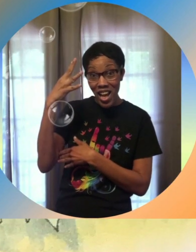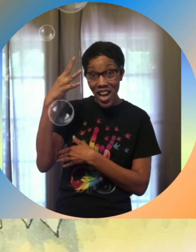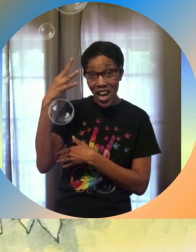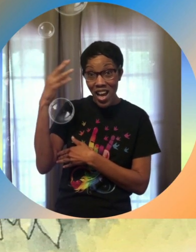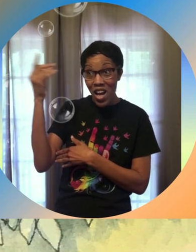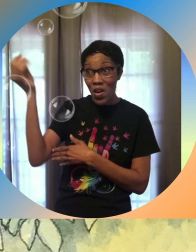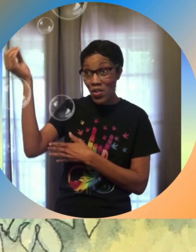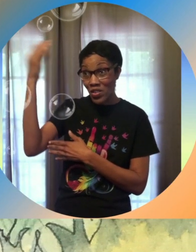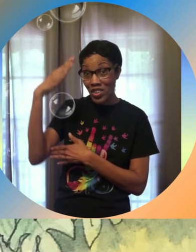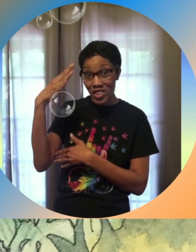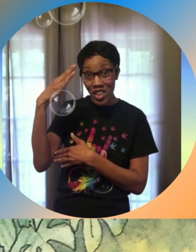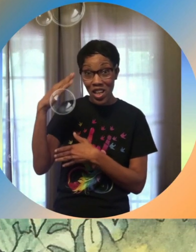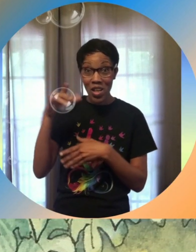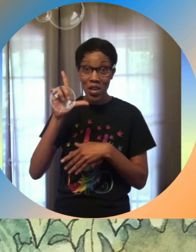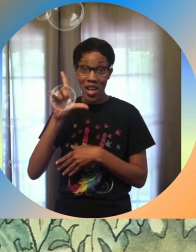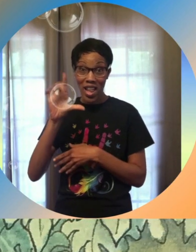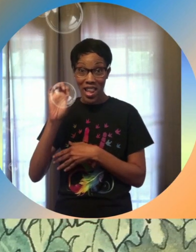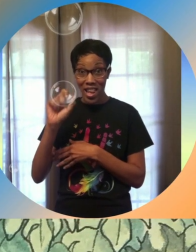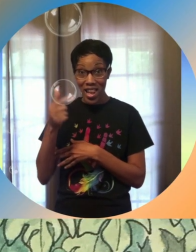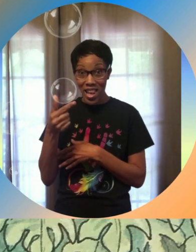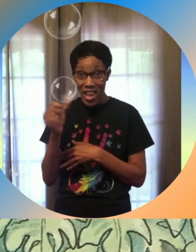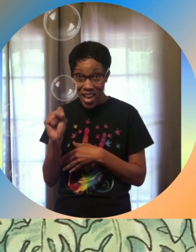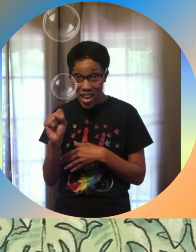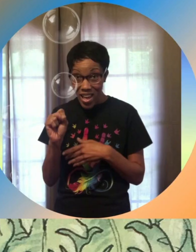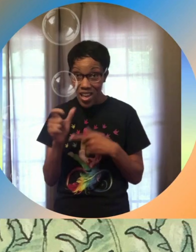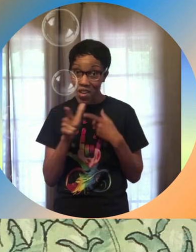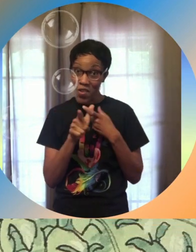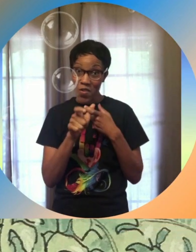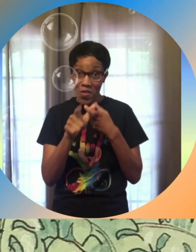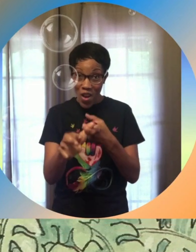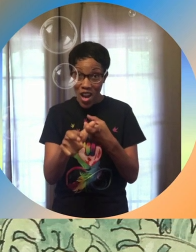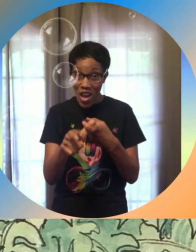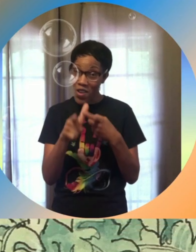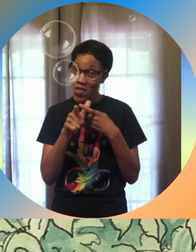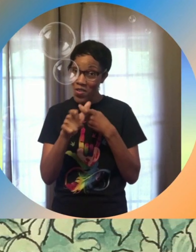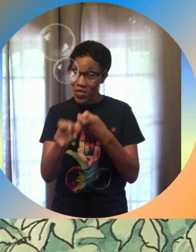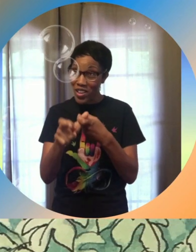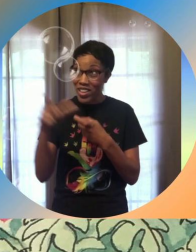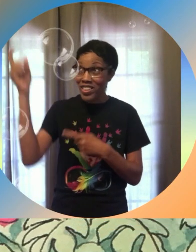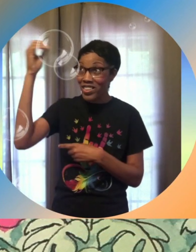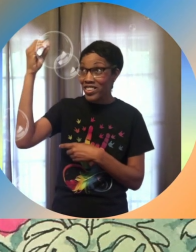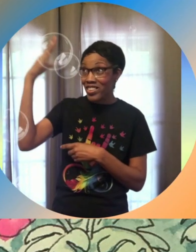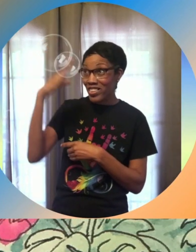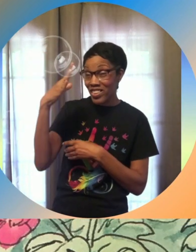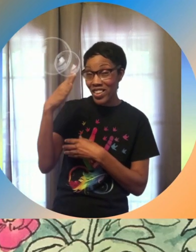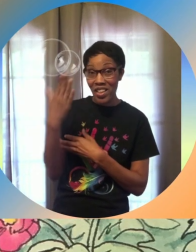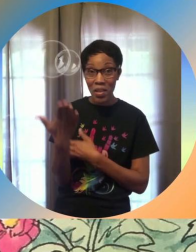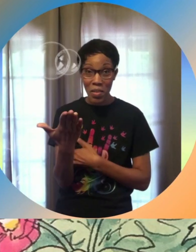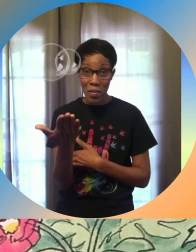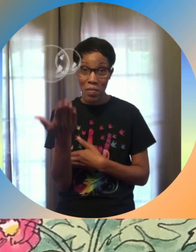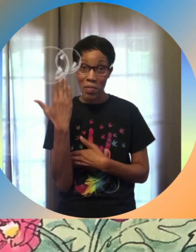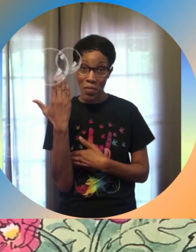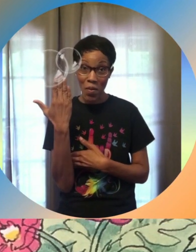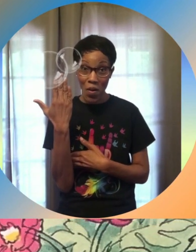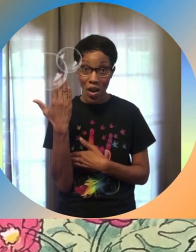Sun on the run in the morning I'll wear the sand